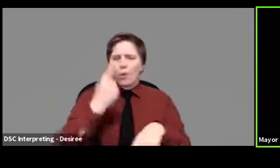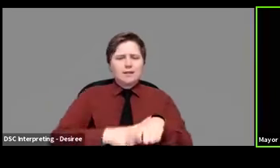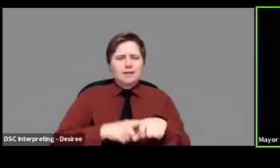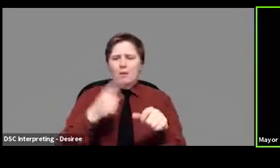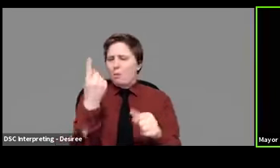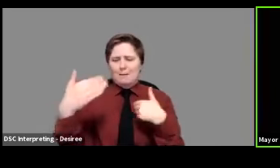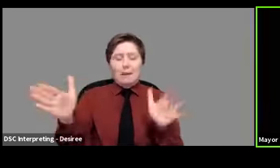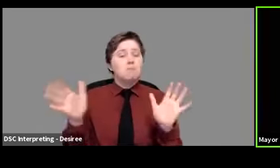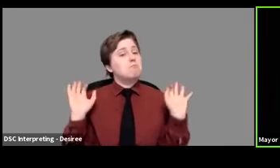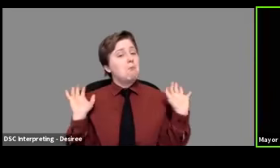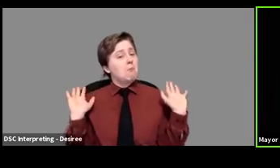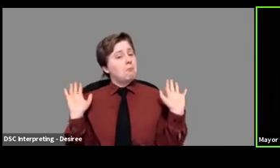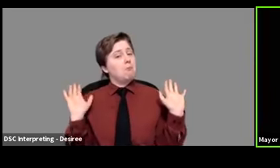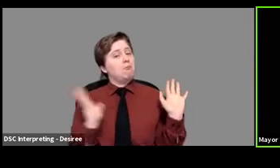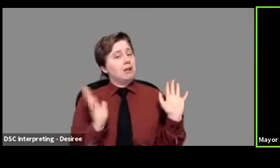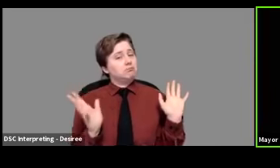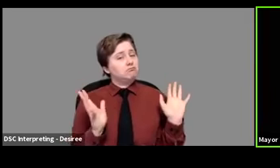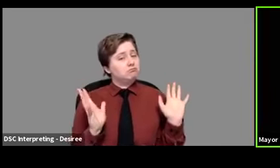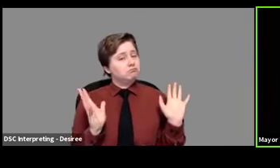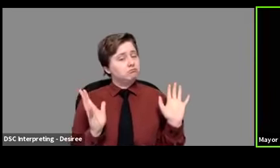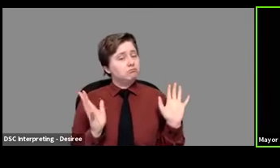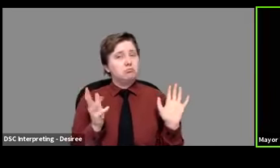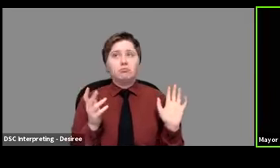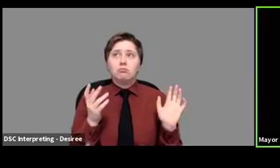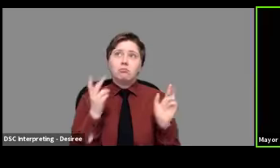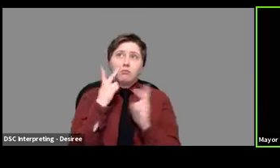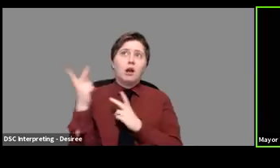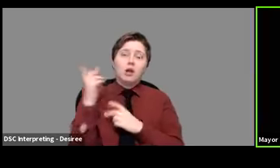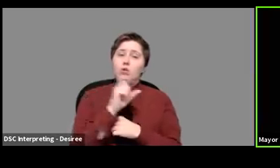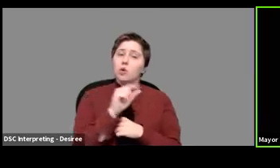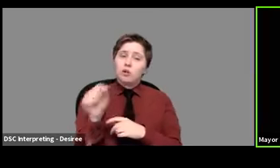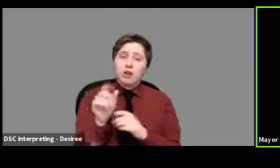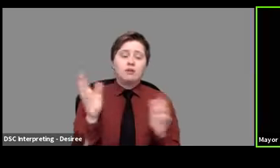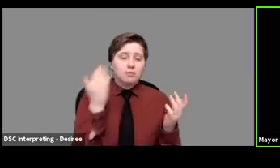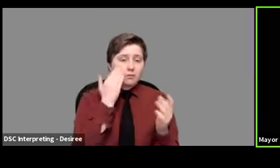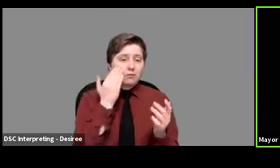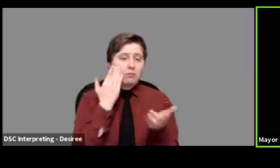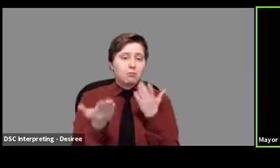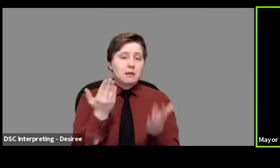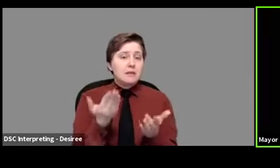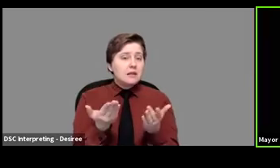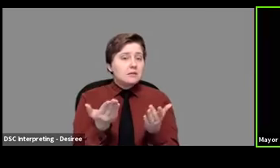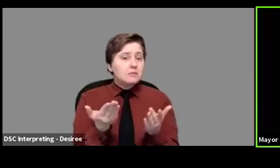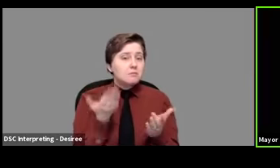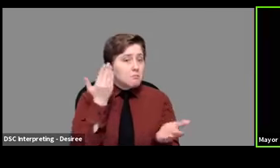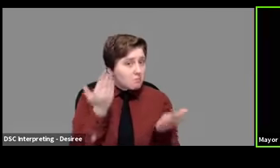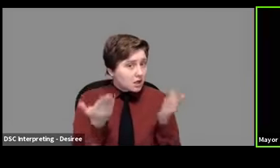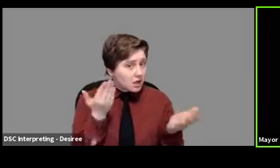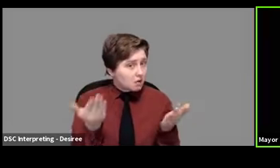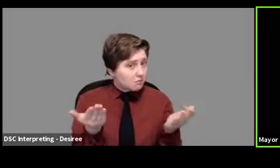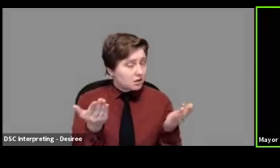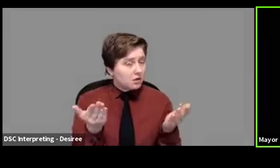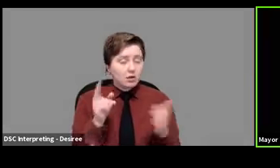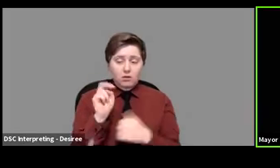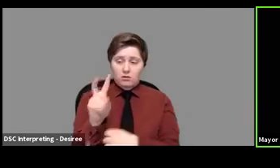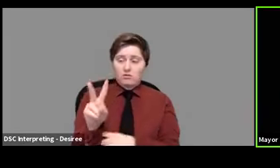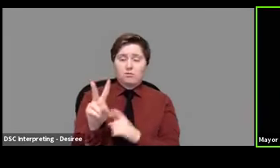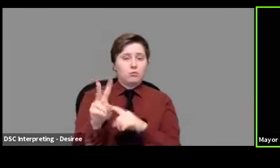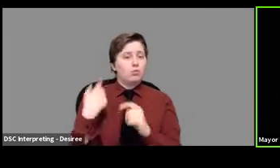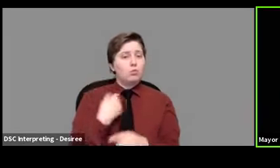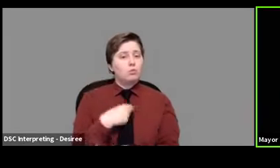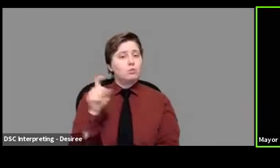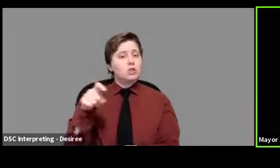in one big package. Okay. No, maybe hindsight's always 20, 20. Maybe, maybe we should, you know, maybe, uh, in November, we should